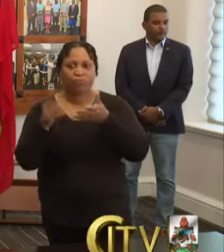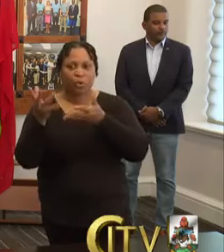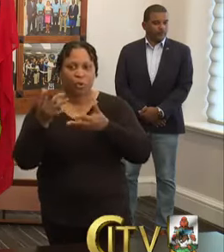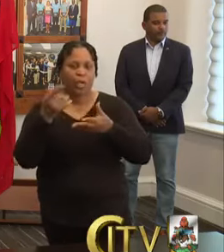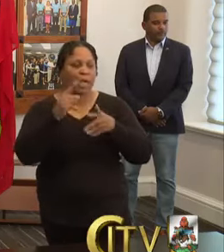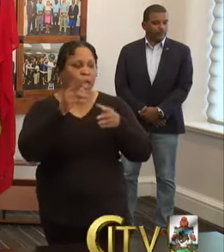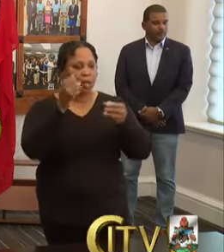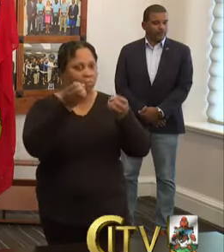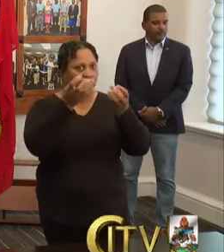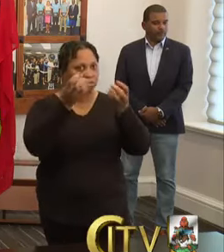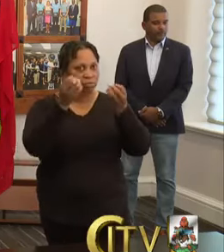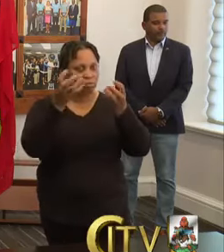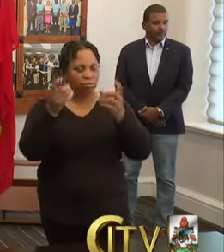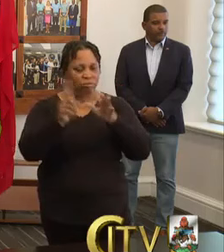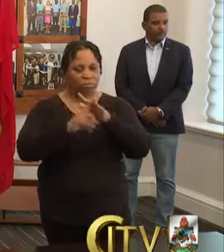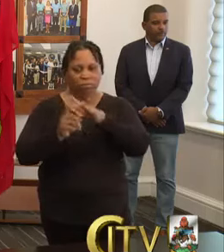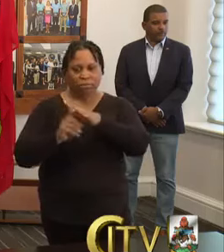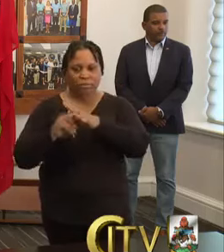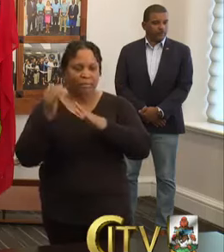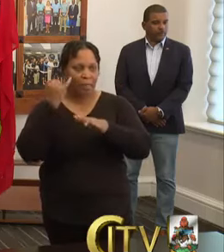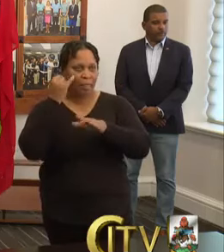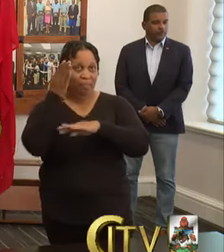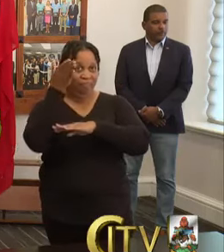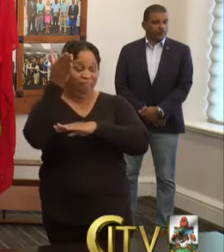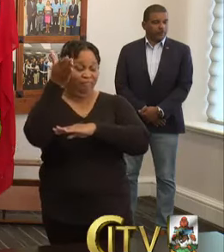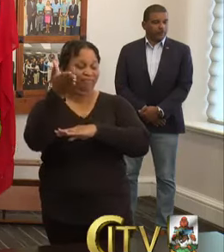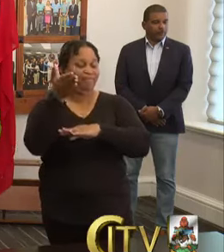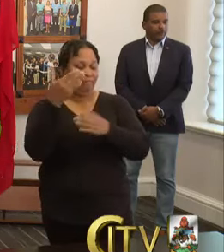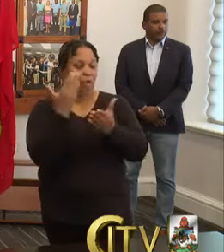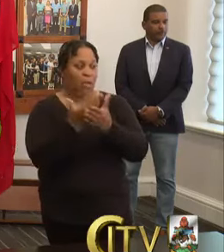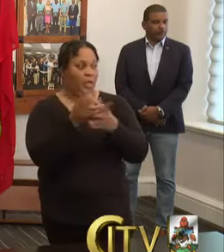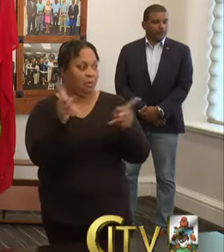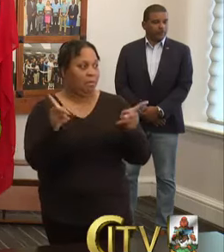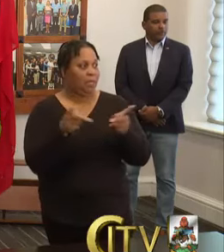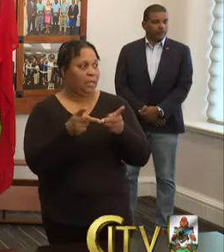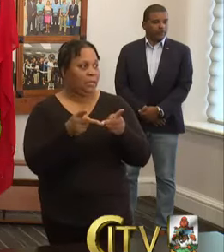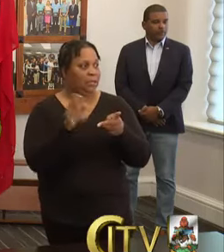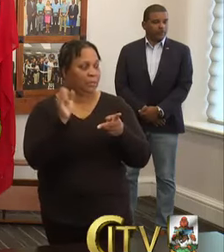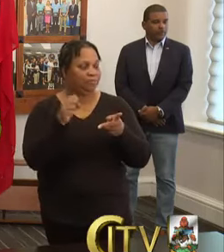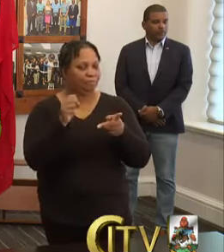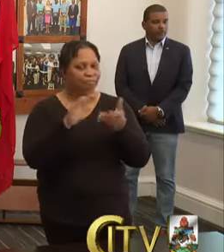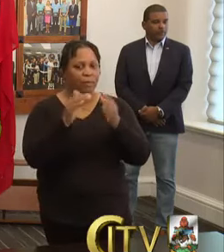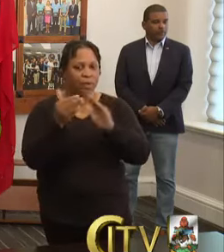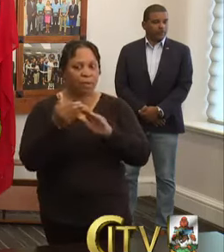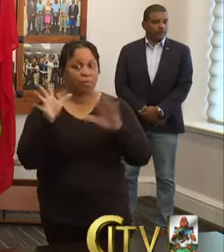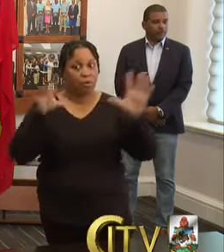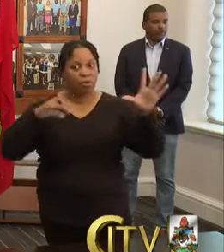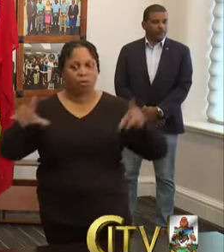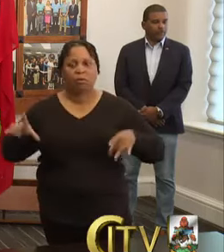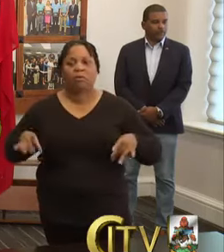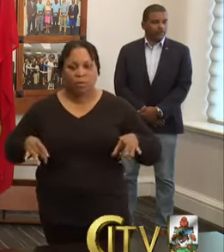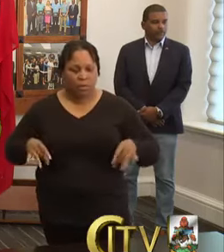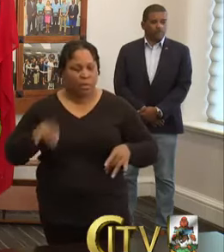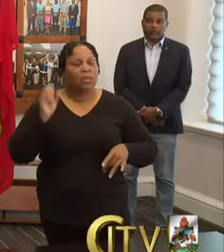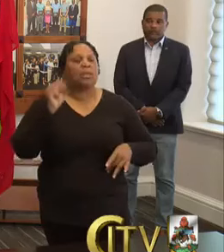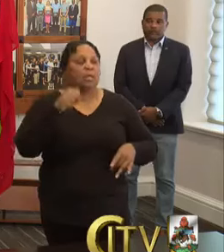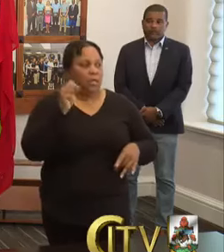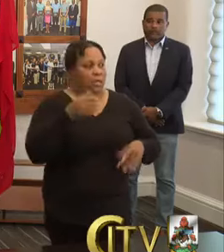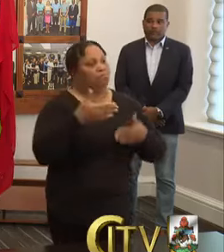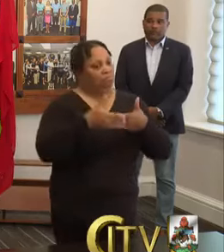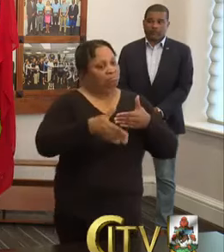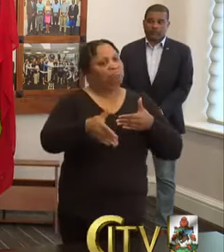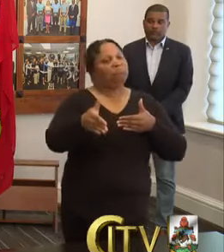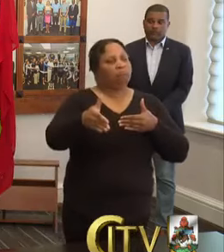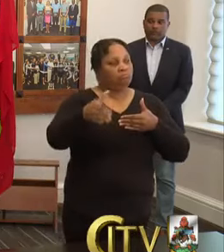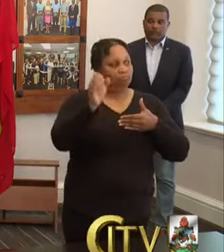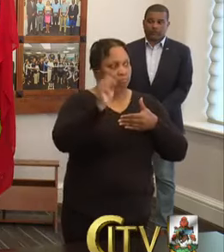on numerous cases and points, if any points in time, we get to the place where we have, uh, community transmission, um, then we will go ahead and we